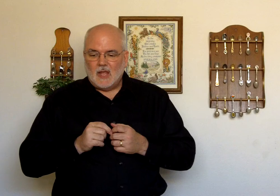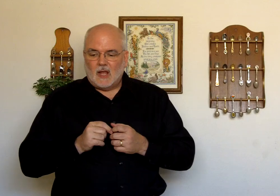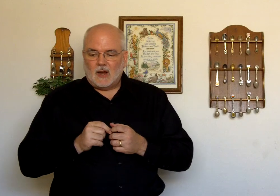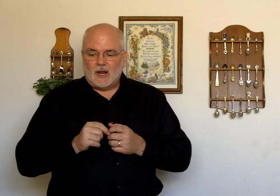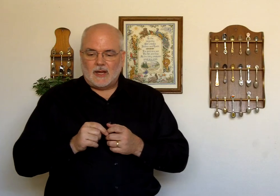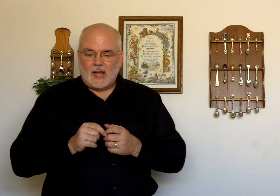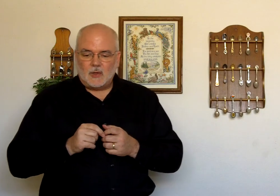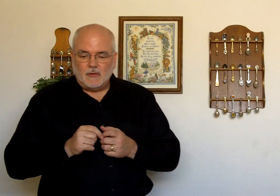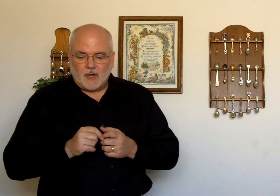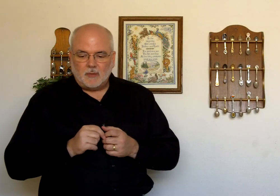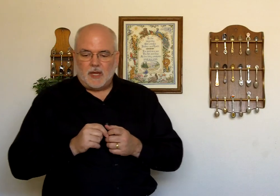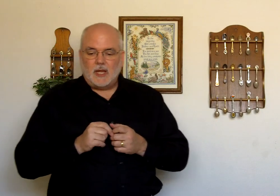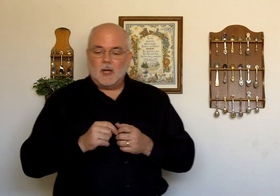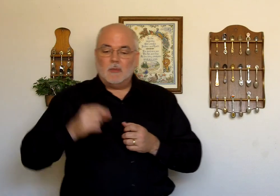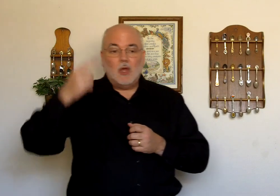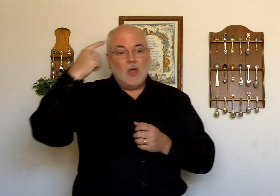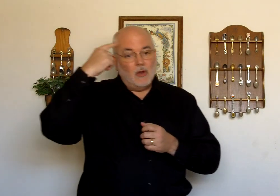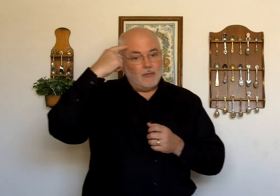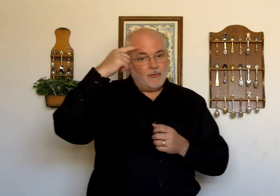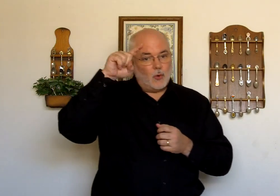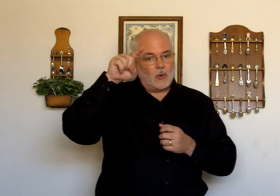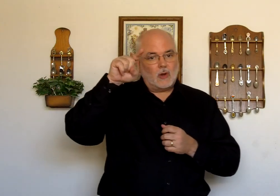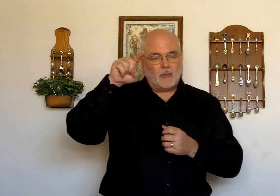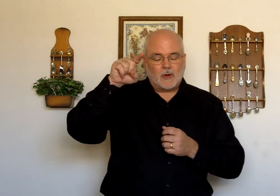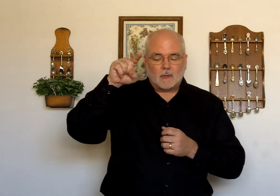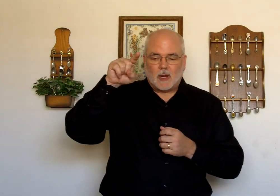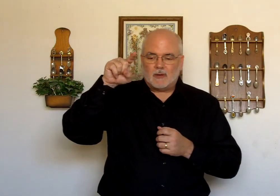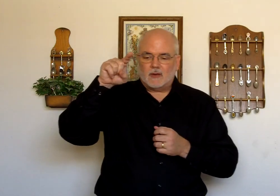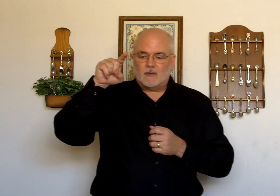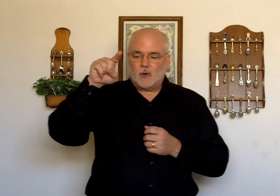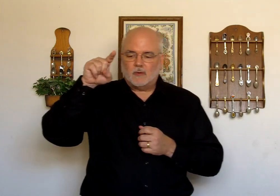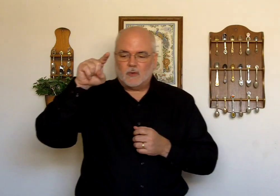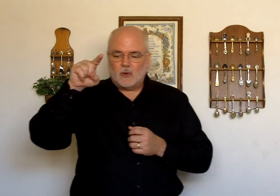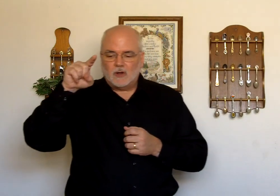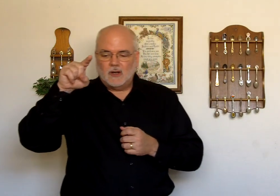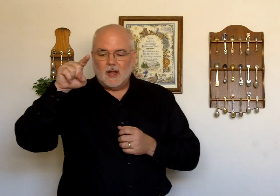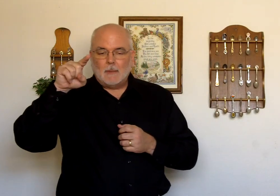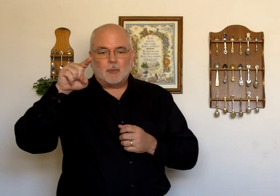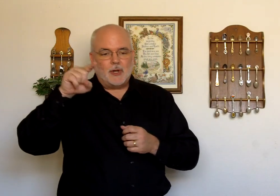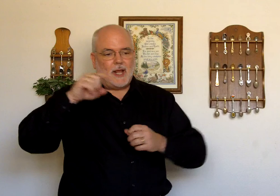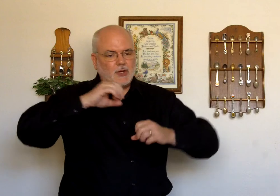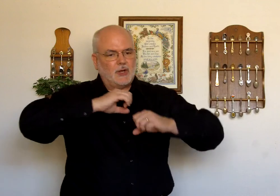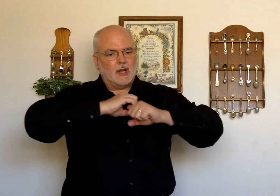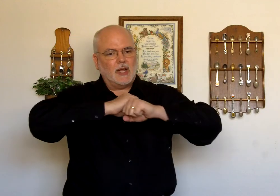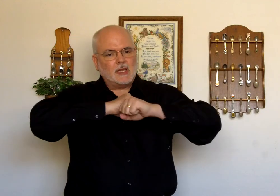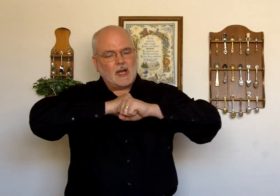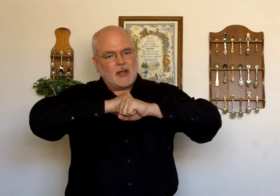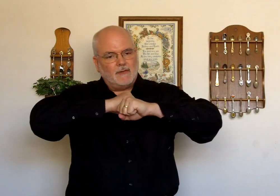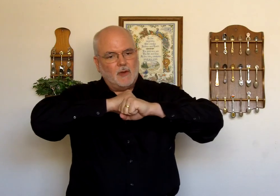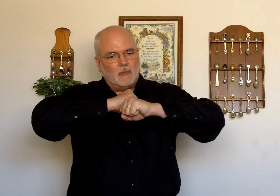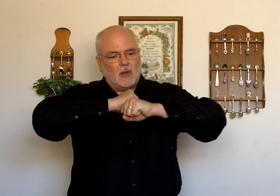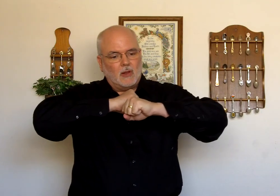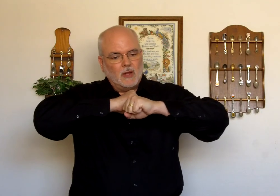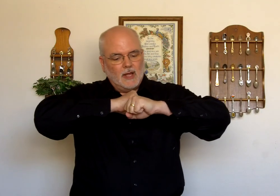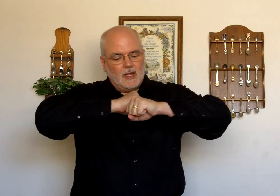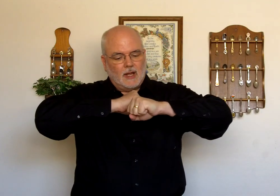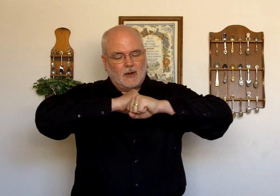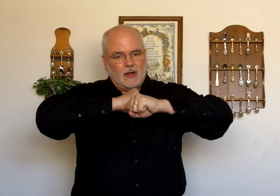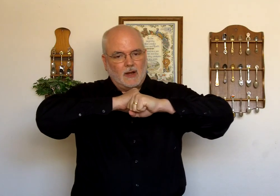All right. And now. You've come to him. For. And we talked about. For before. Protection. It's kind of like football. All right.